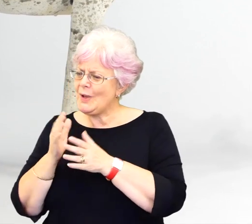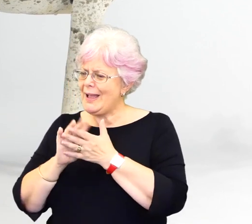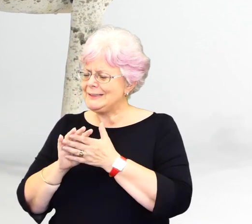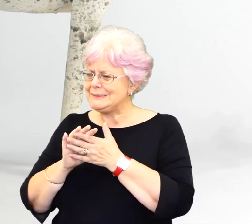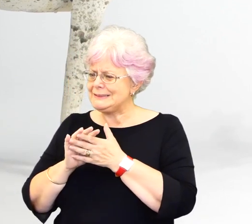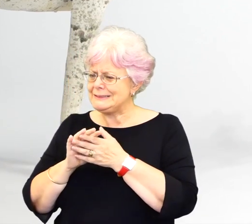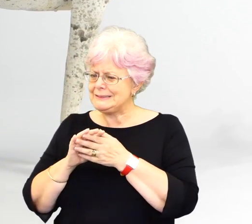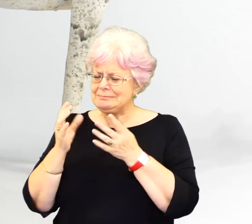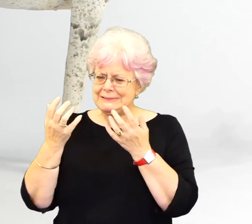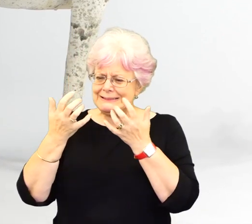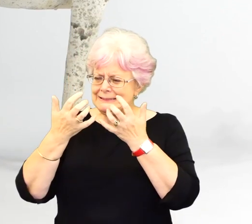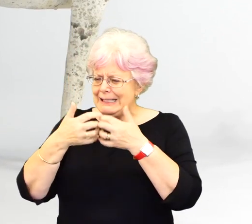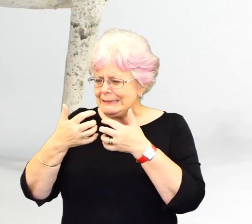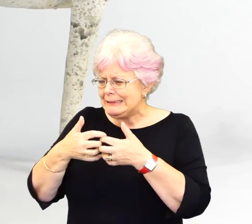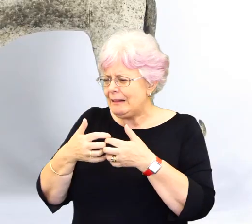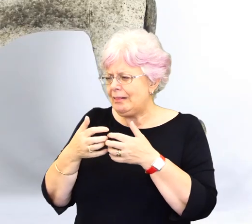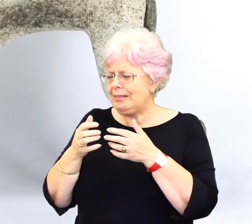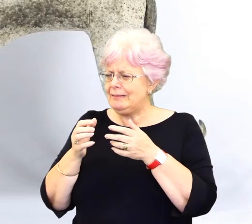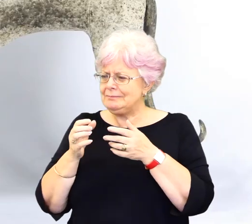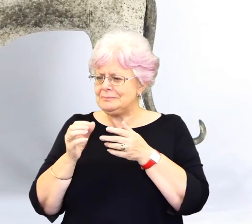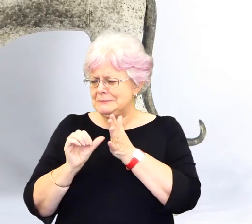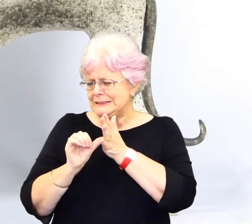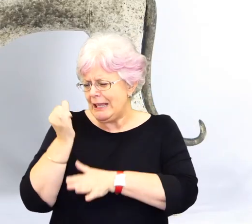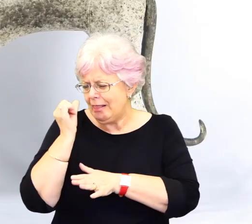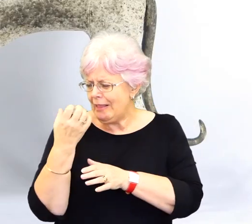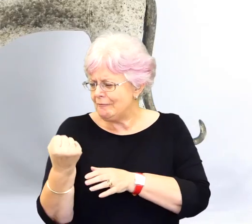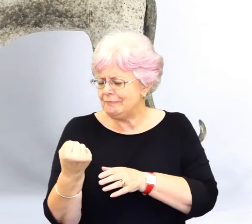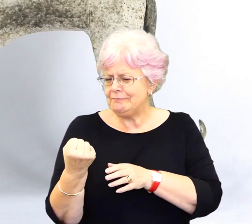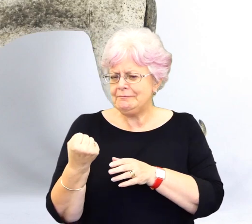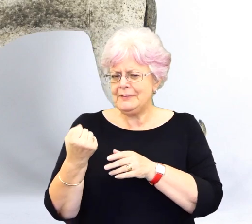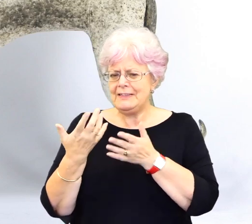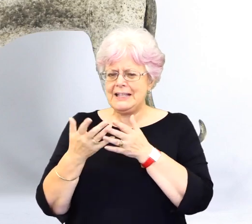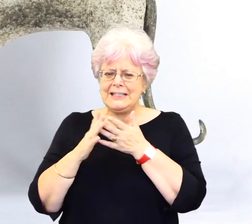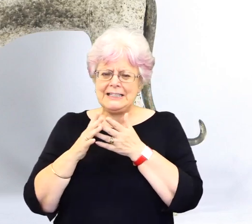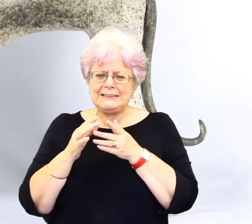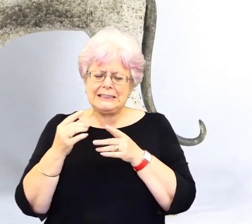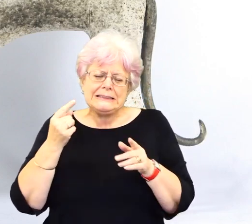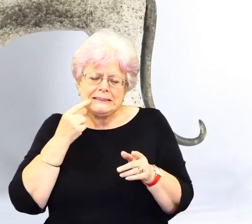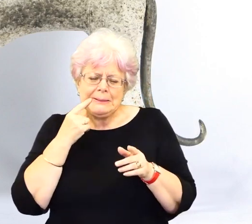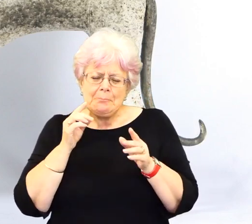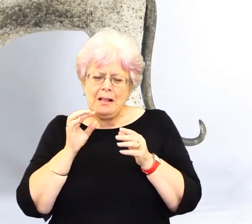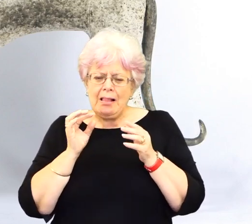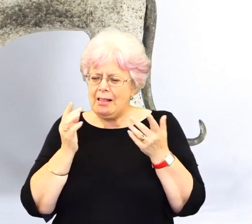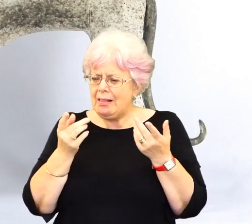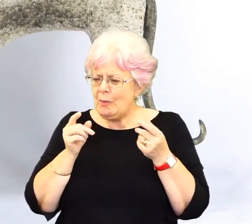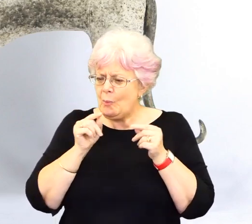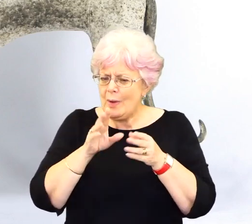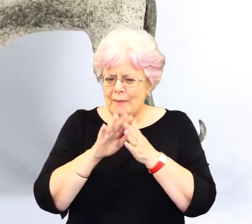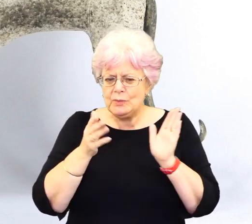accomplished in technique, and there's a, there's such a simplicity of line, if you like, and